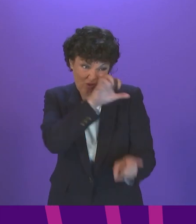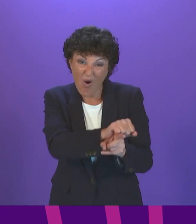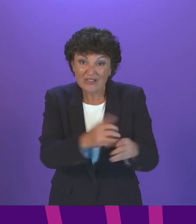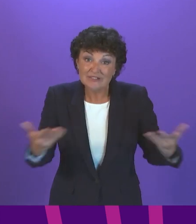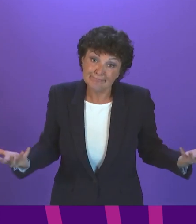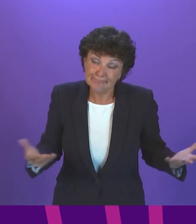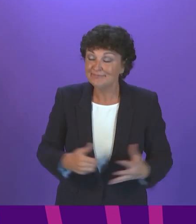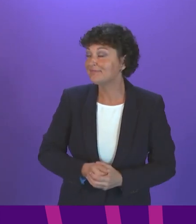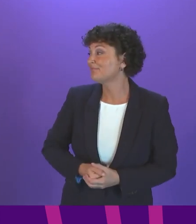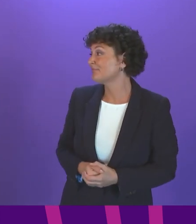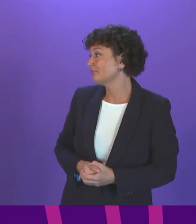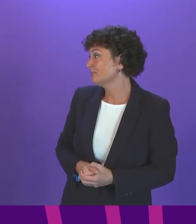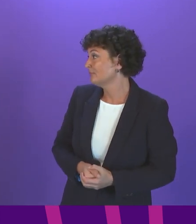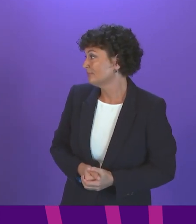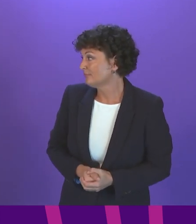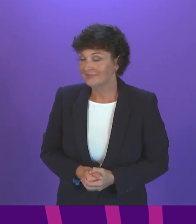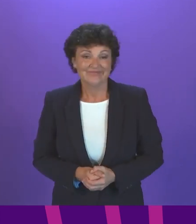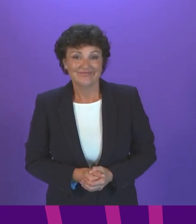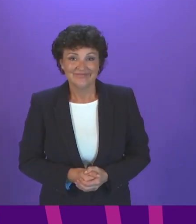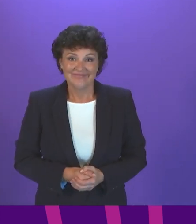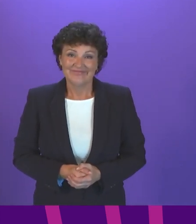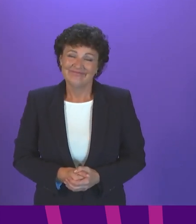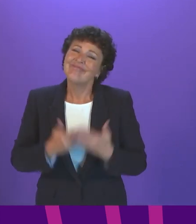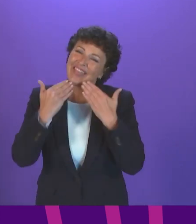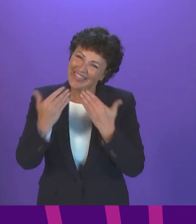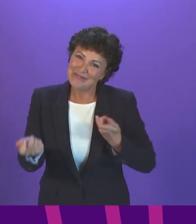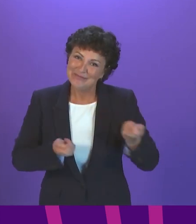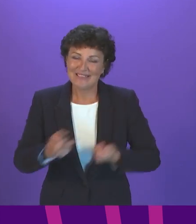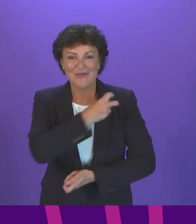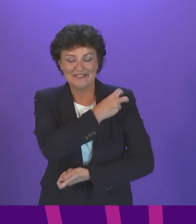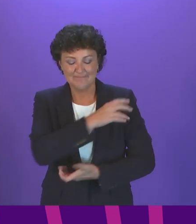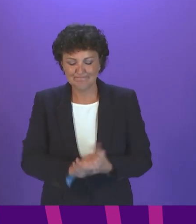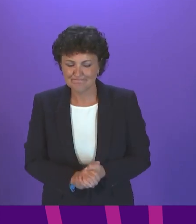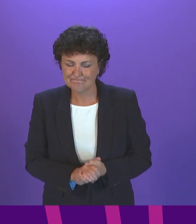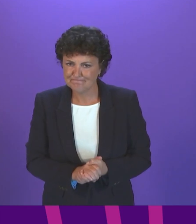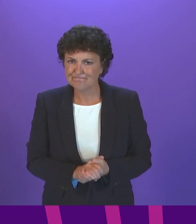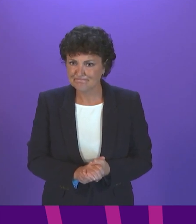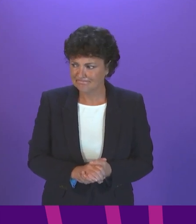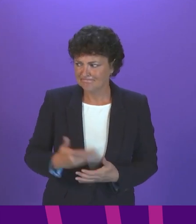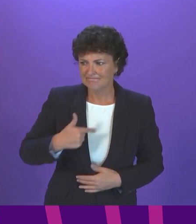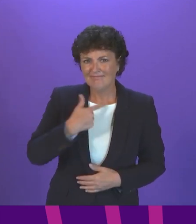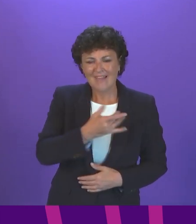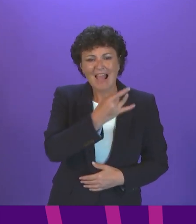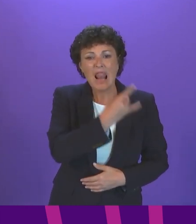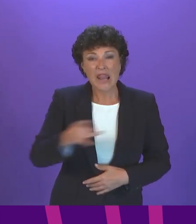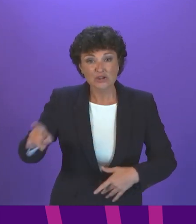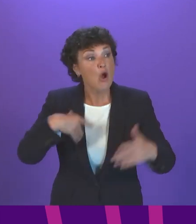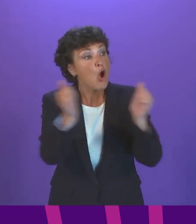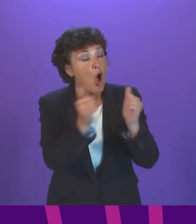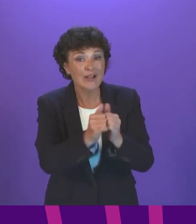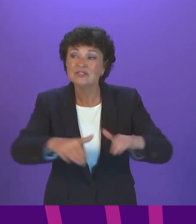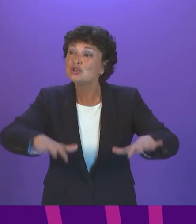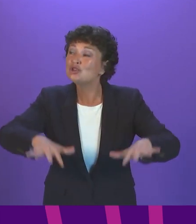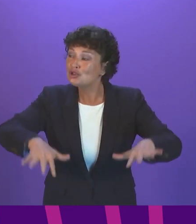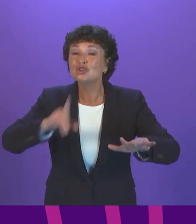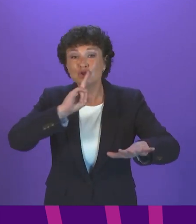Stephanie Callaghan, to be followed by Evelyn Tweed. Thank you, Presiding Officer. With new Covid cases in Laniardshire still the highest in Europe... Colleagues,